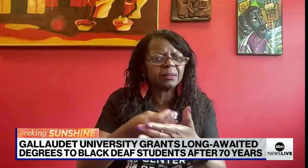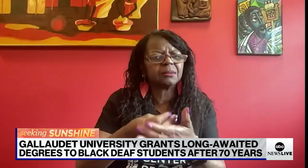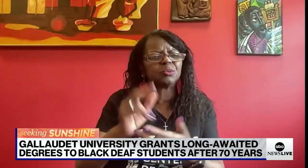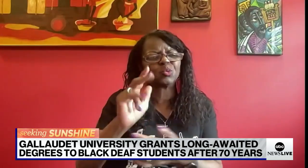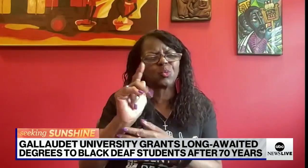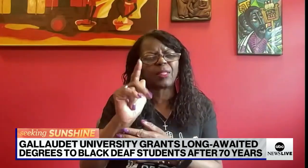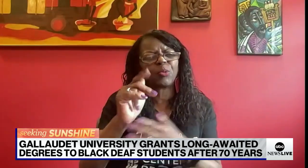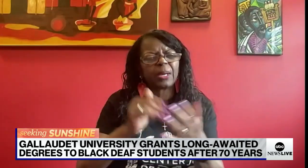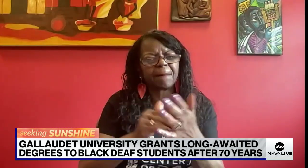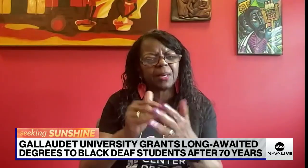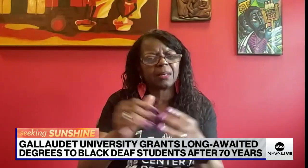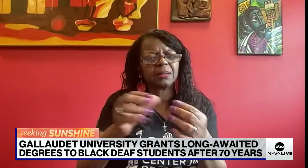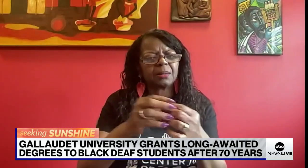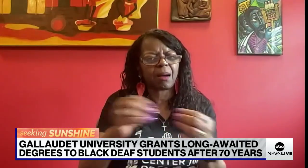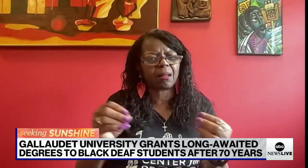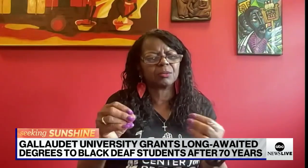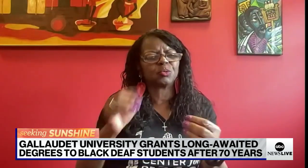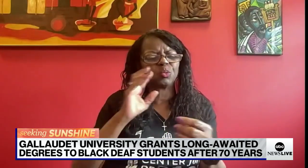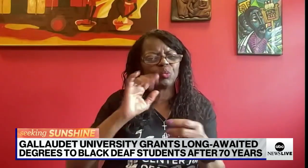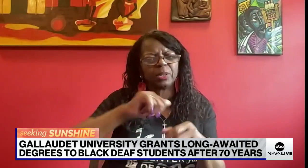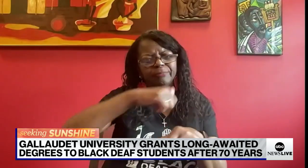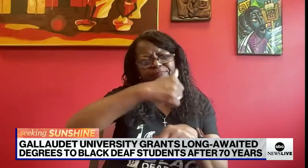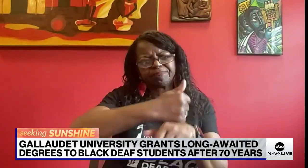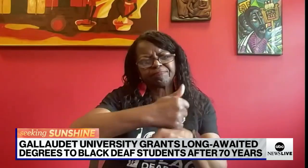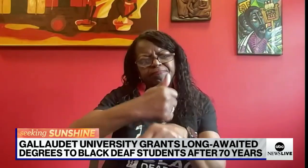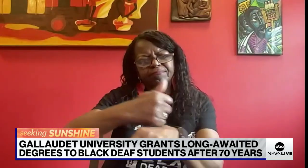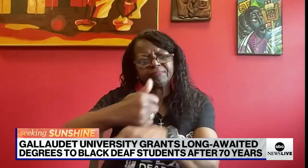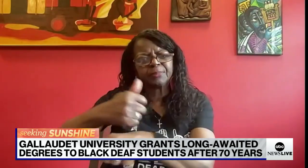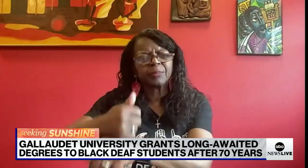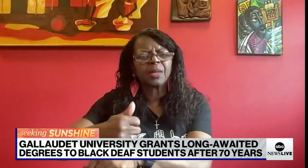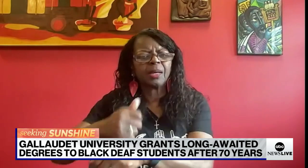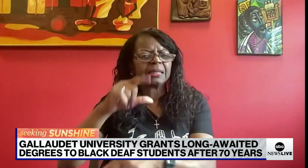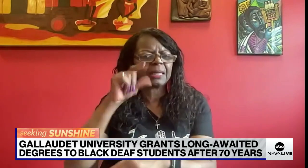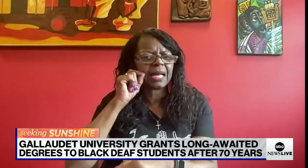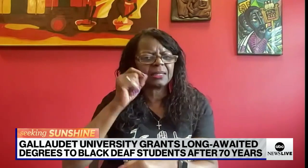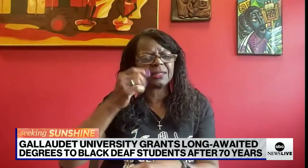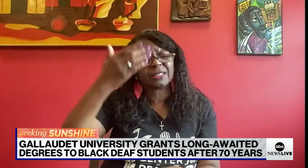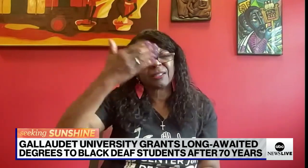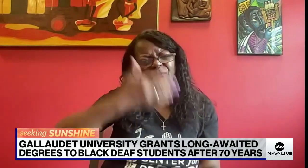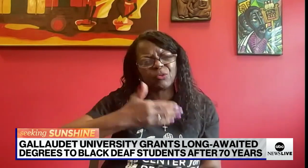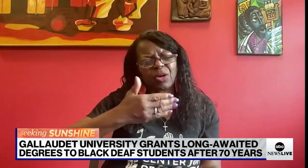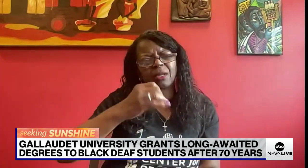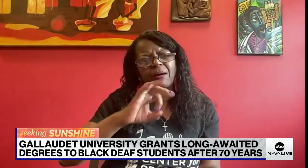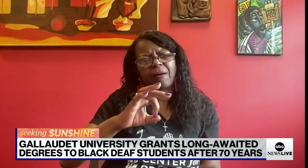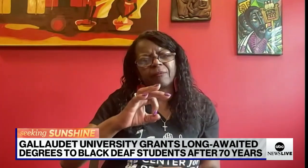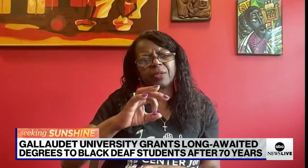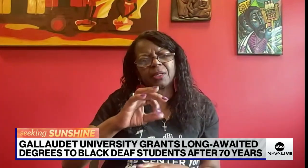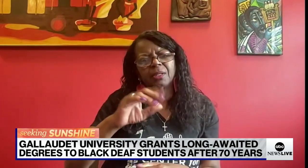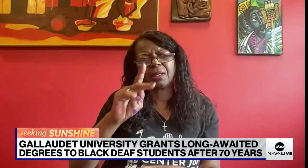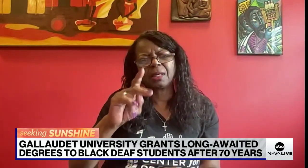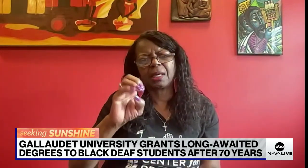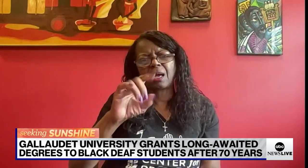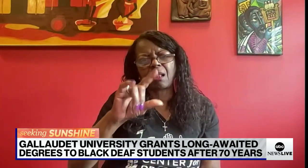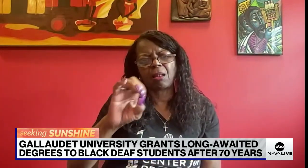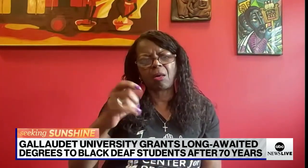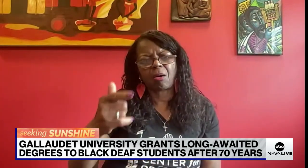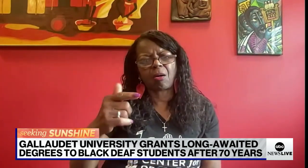we're working diligently to raise $23 million to go towards that project. And the area